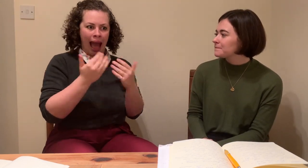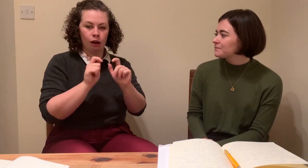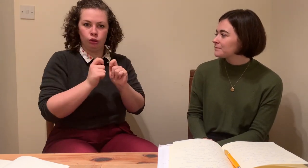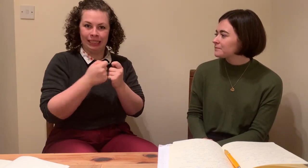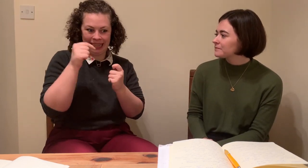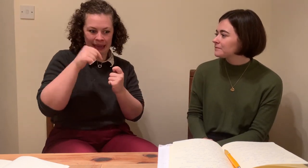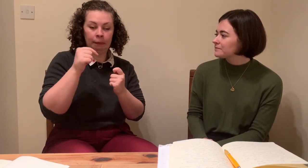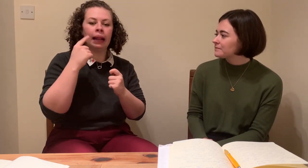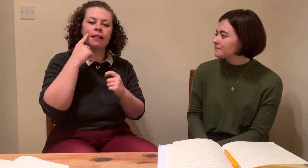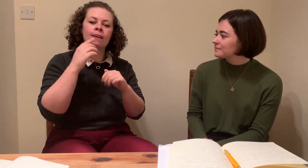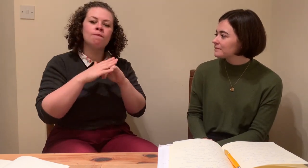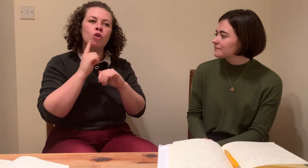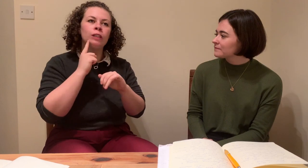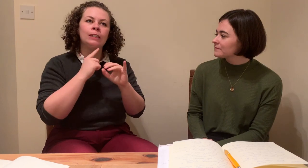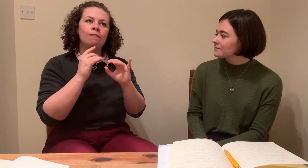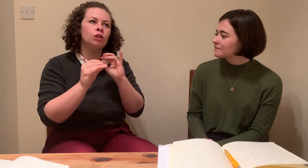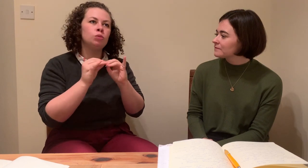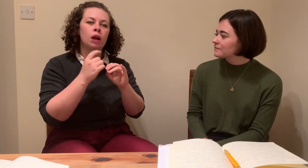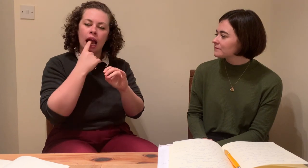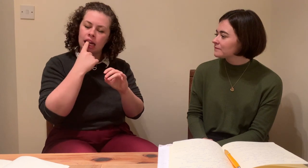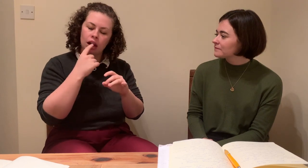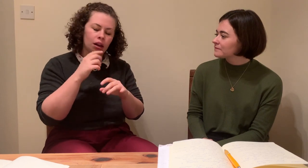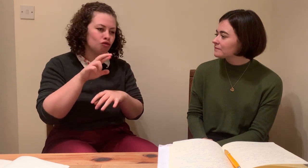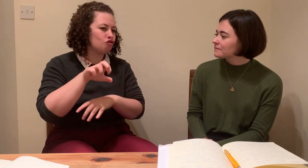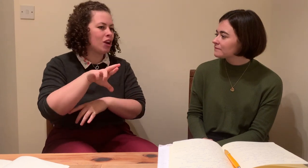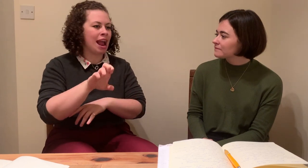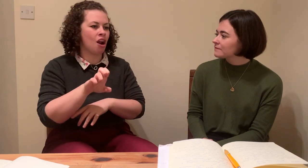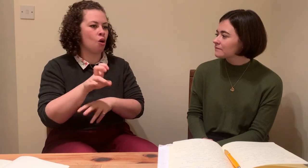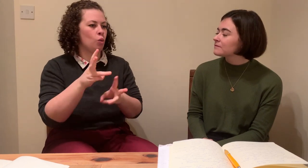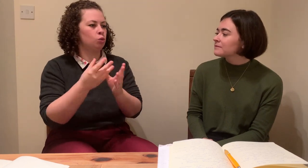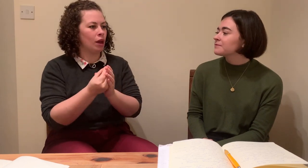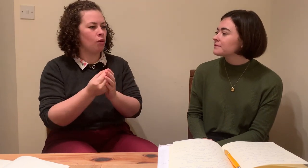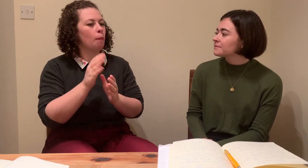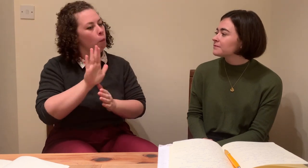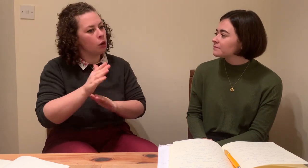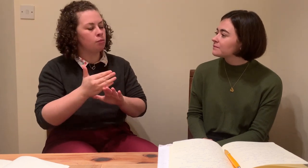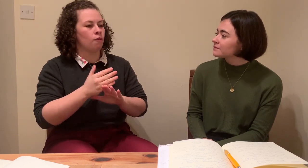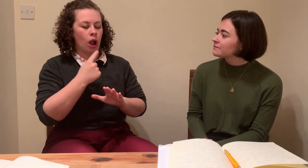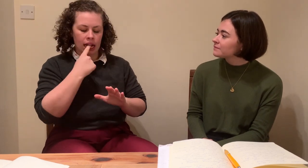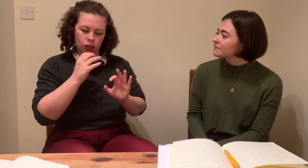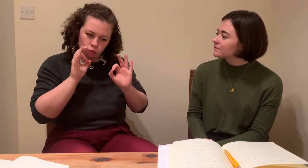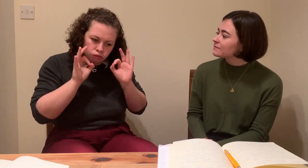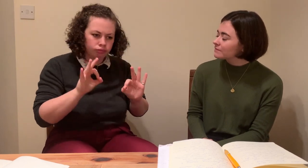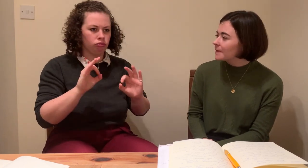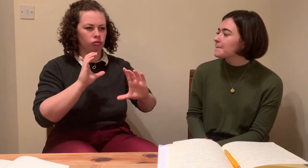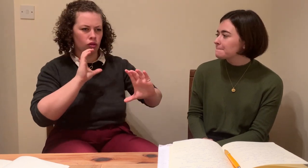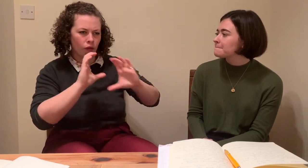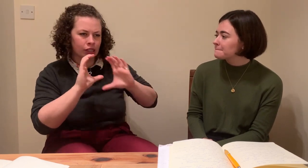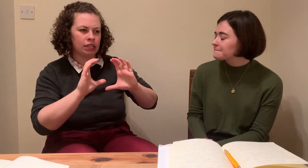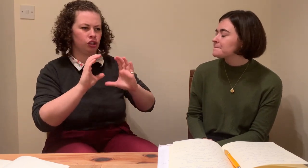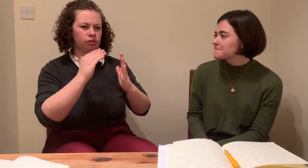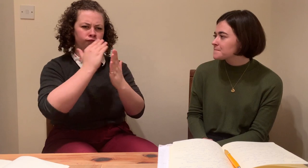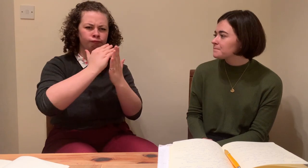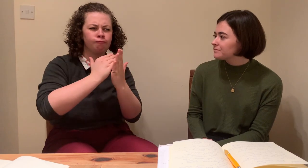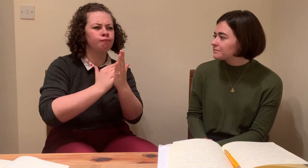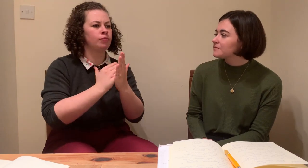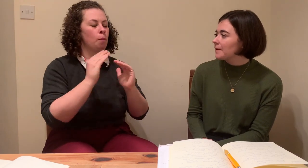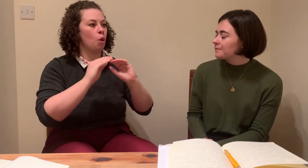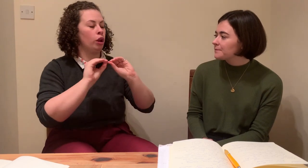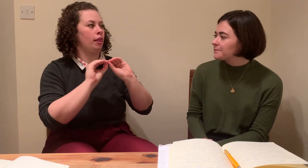interpreting life. And, you know, it's brilliant that deaf interpreters are being used in more situations. And if you are in a particular situation, it's great that a